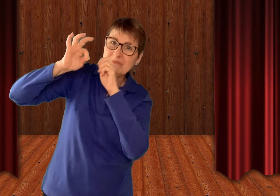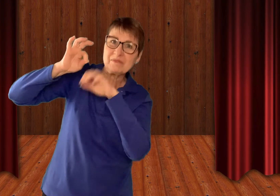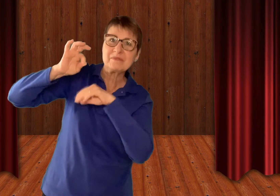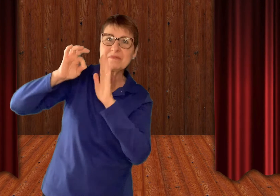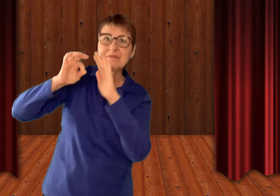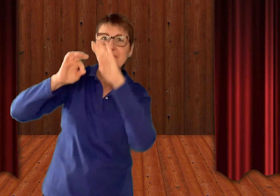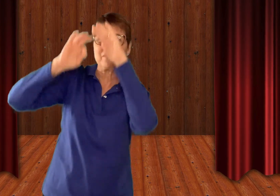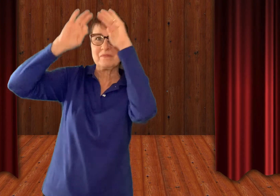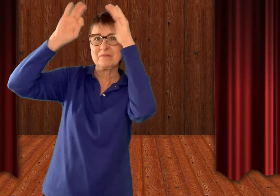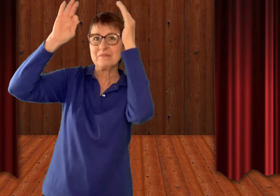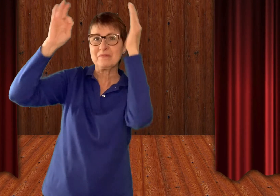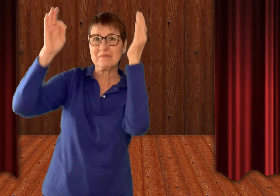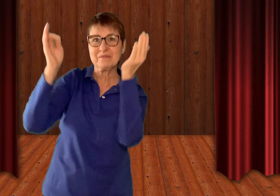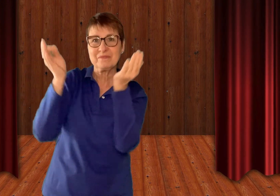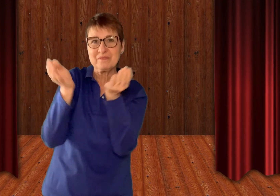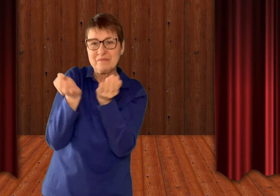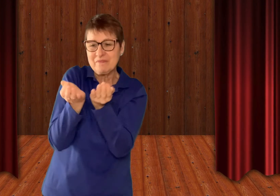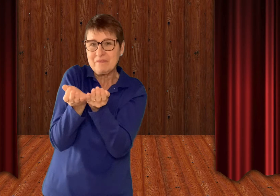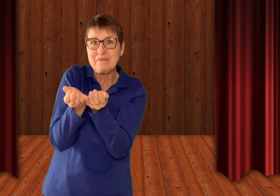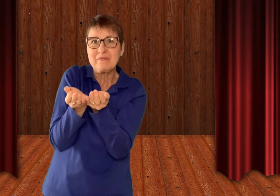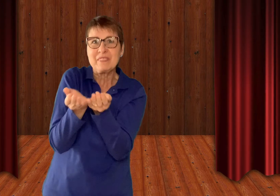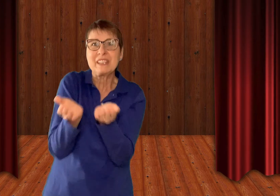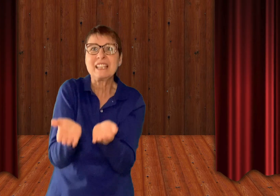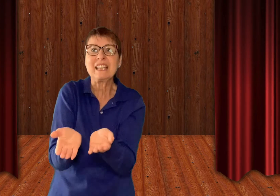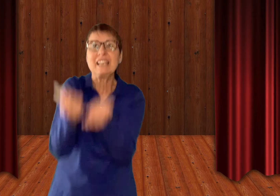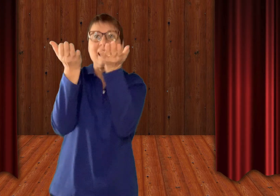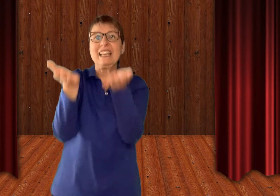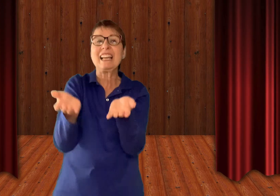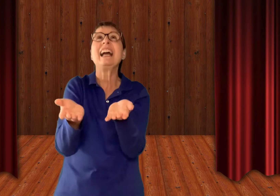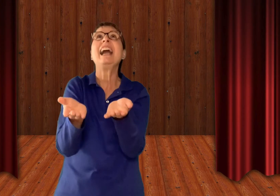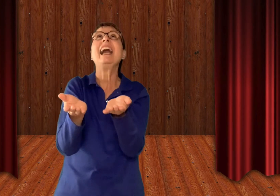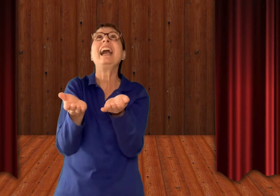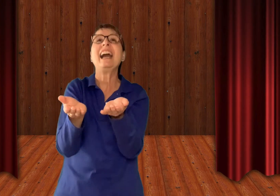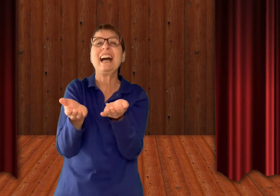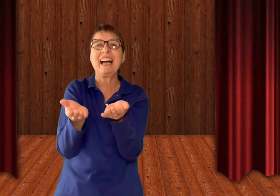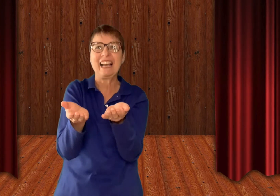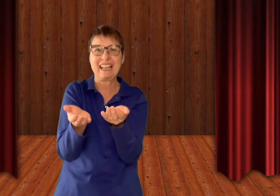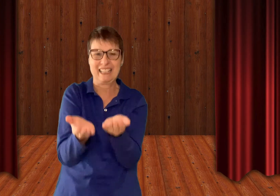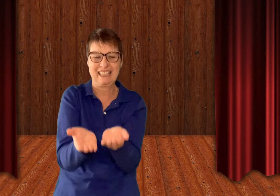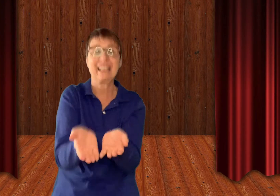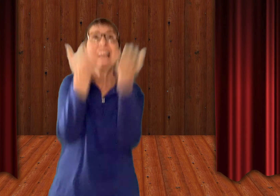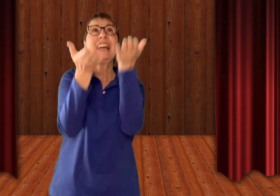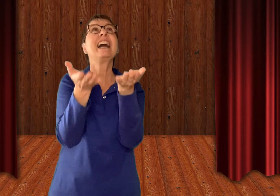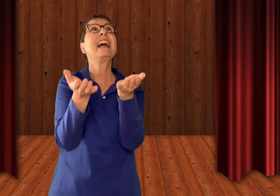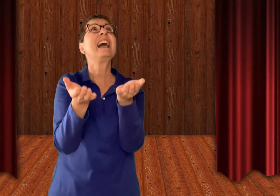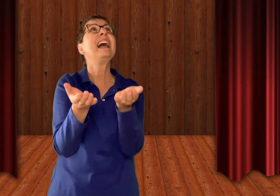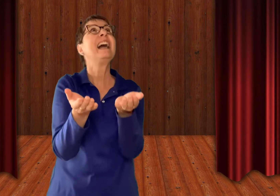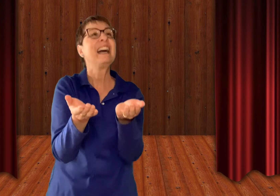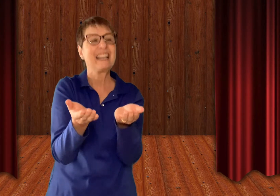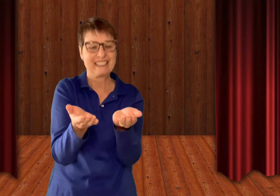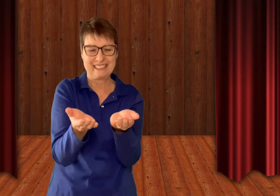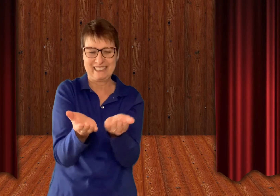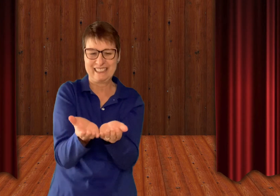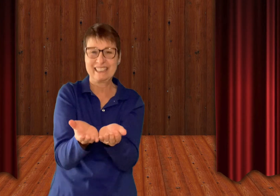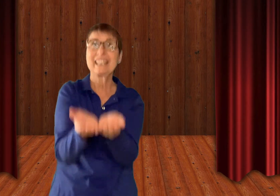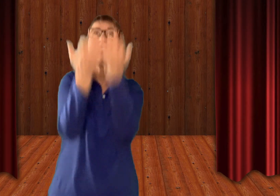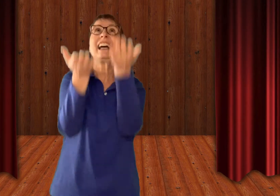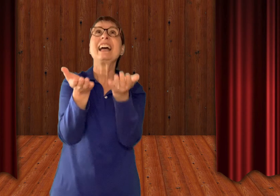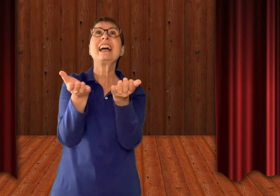Nicely done. So you wanted to blow up the balloon. The conflict was it was too difficult. And you solved your problem